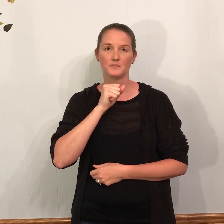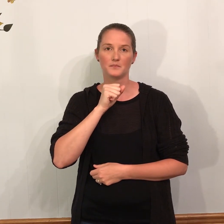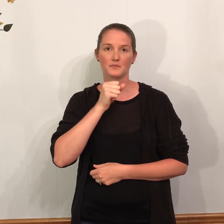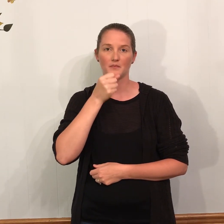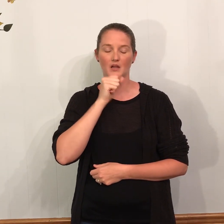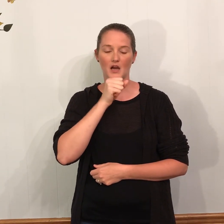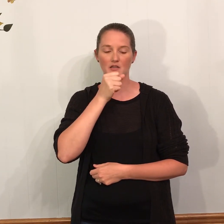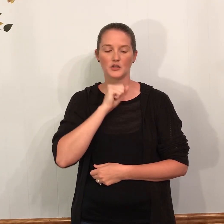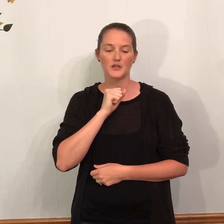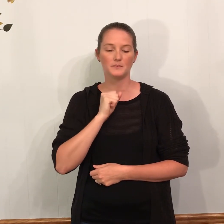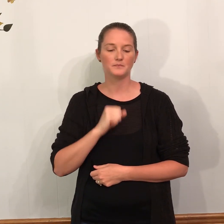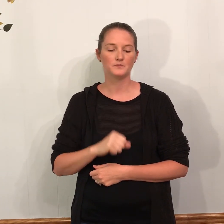Ice cream.